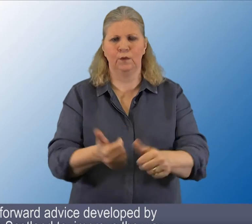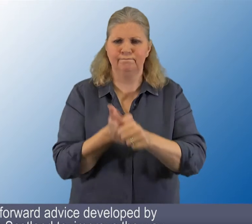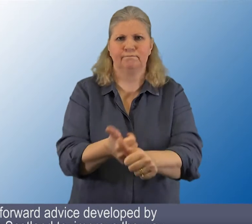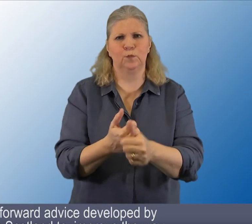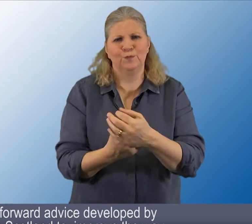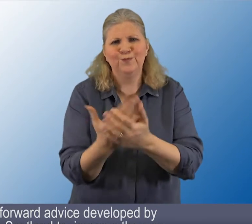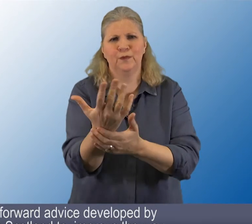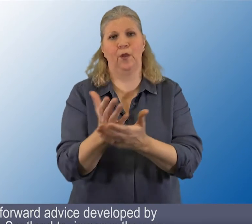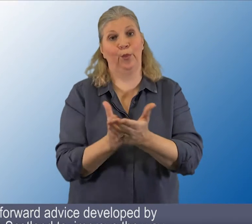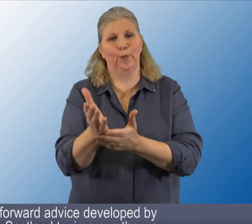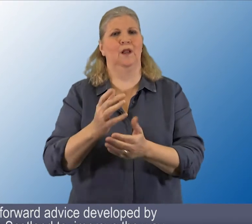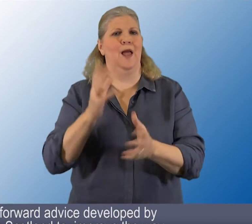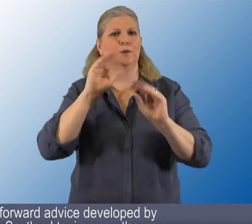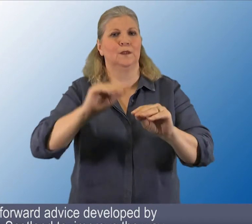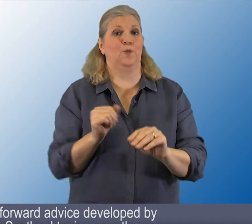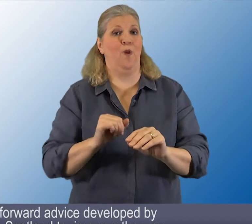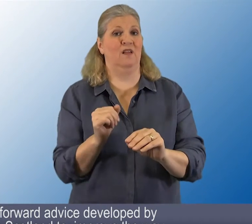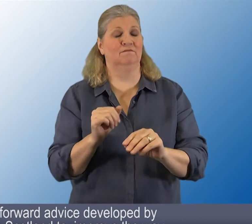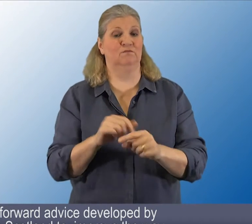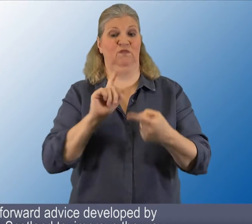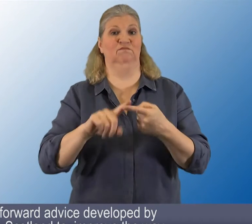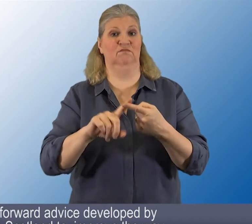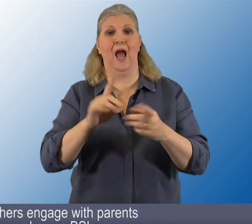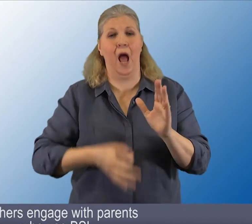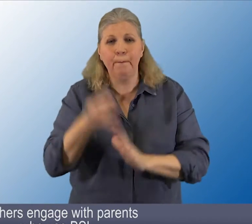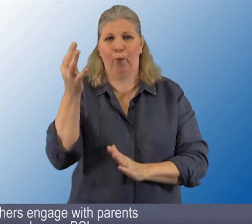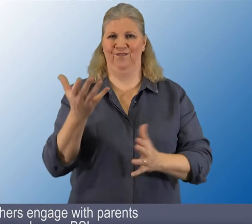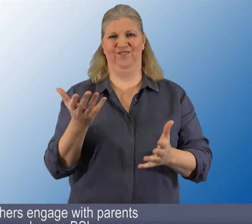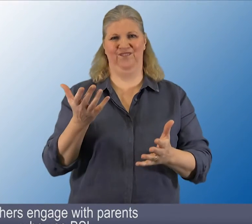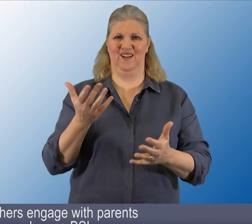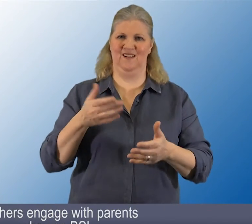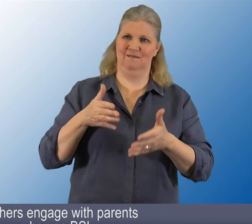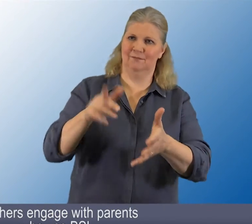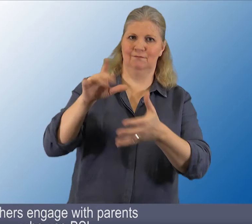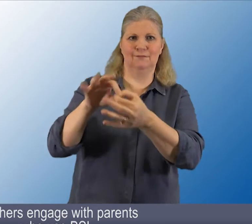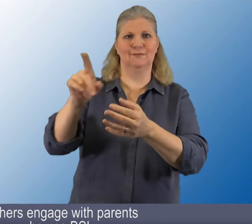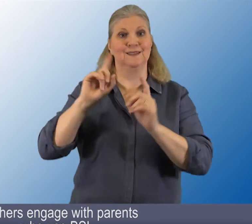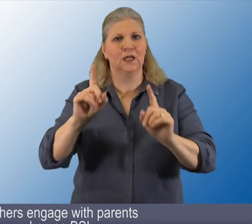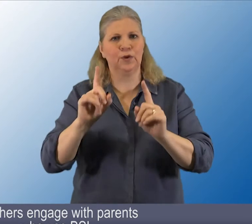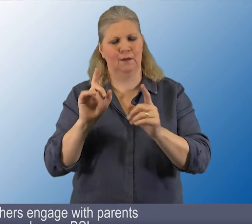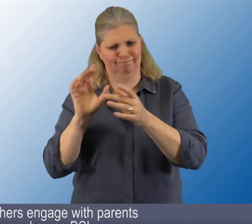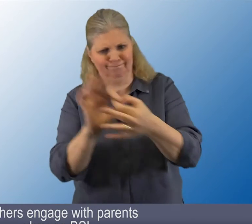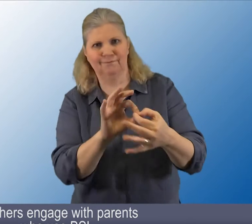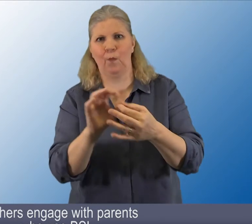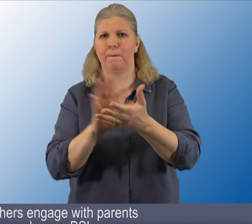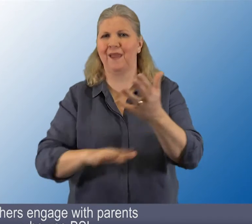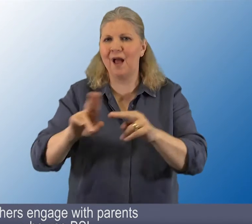11. Take forward advice developed by EducationScotland to improve the way teachers engage with parents who use